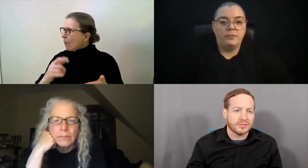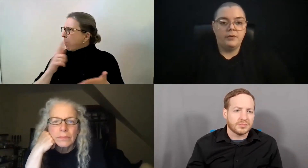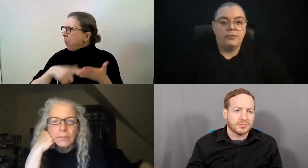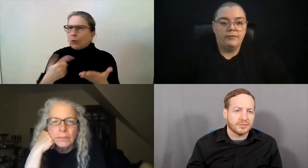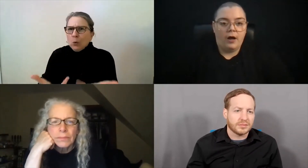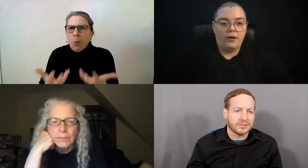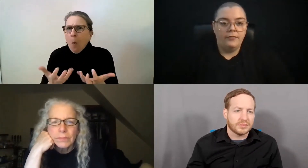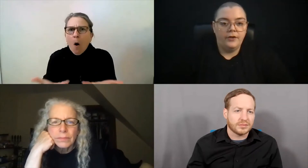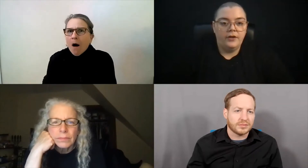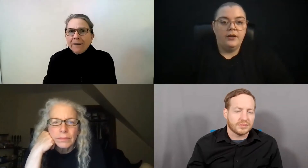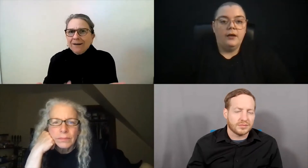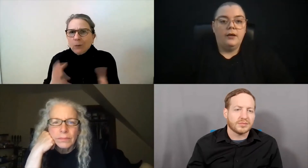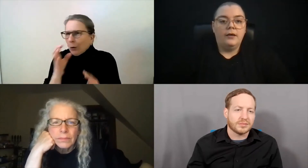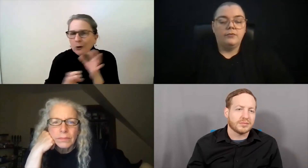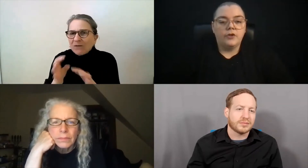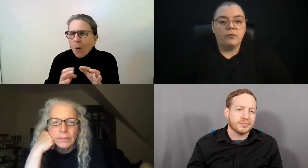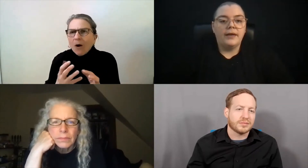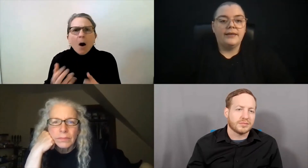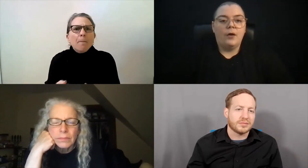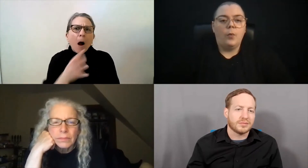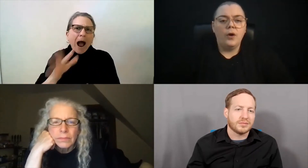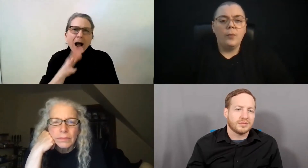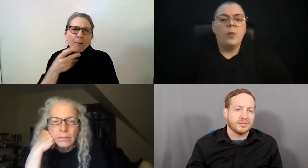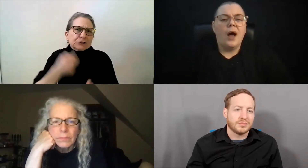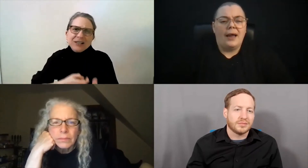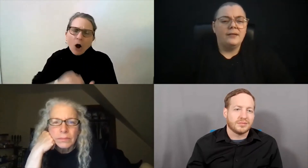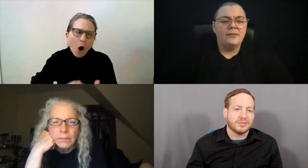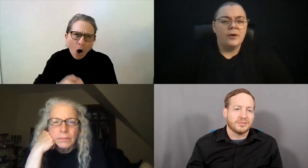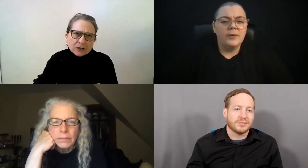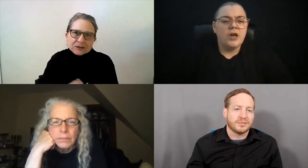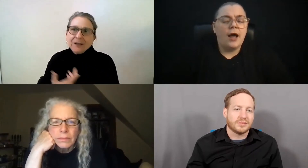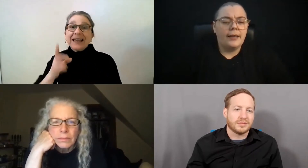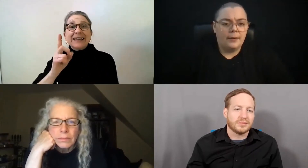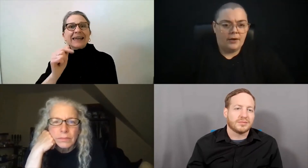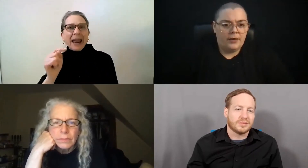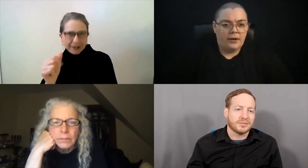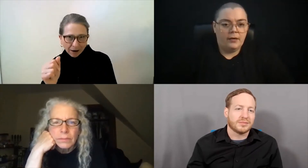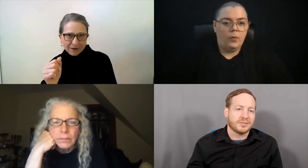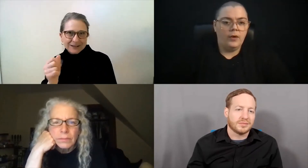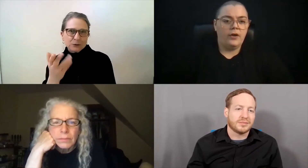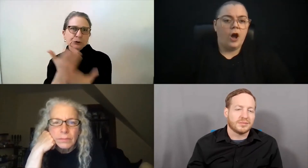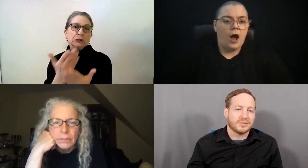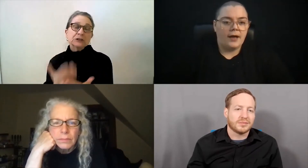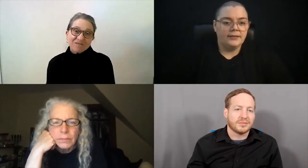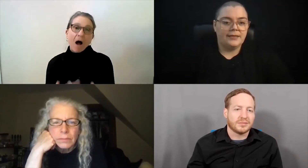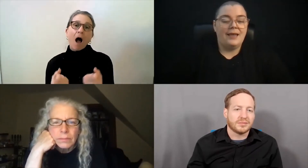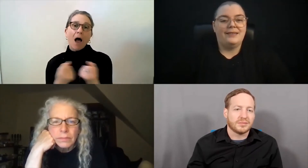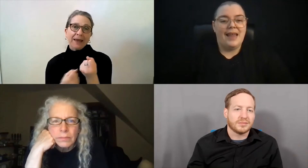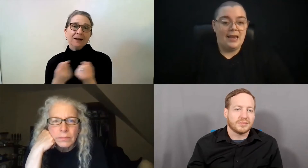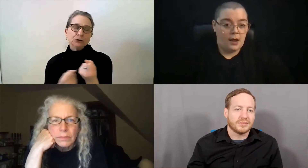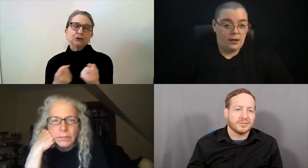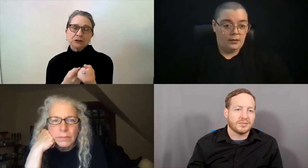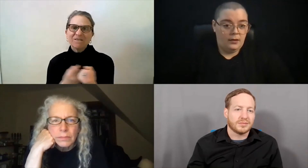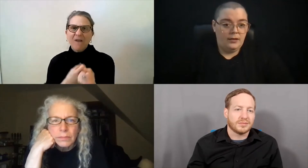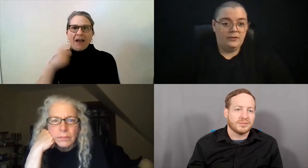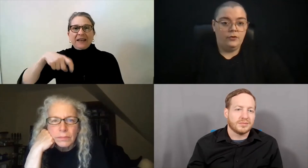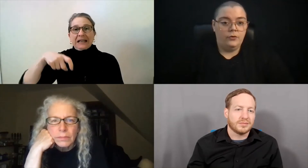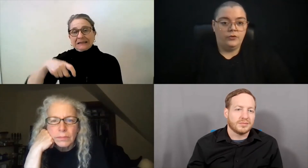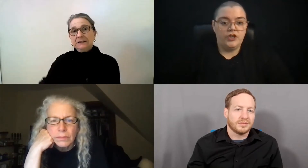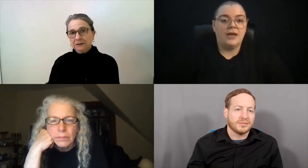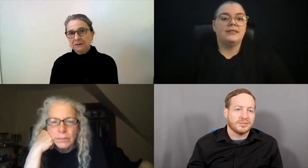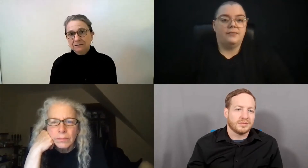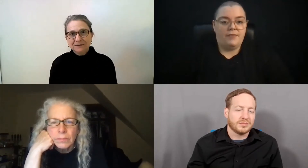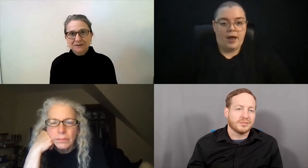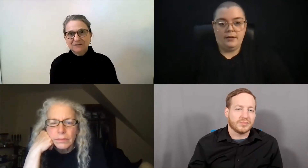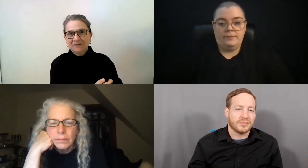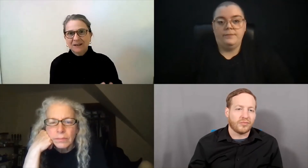Deaf-Blind people involved. Start writing down, what do we want? What are we talking about here? What are the costs and data to